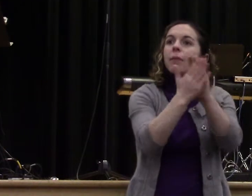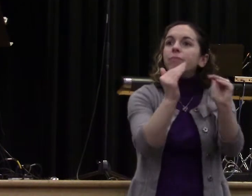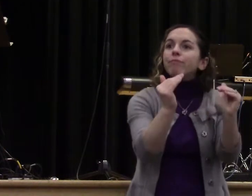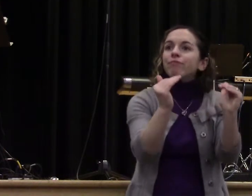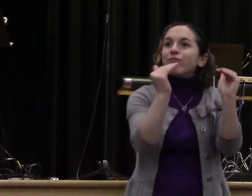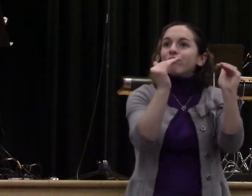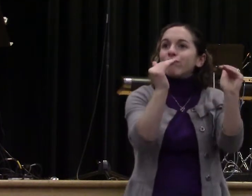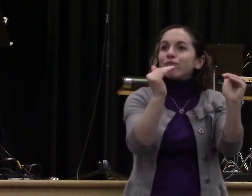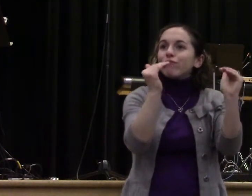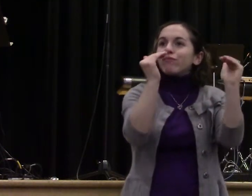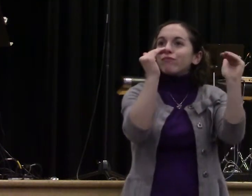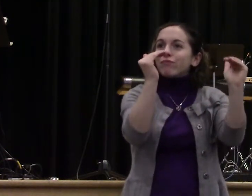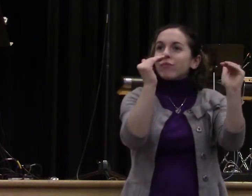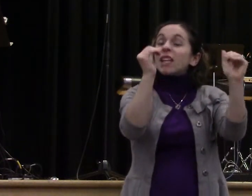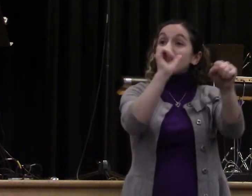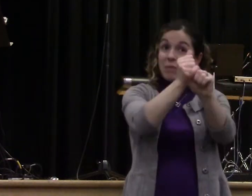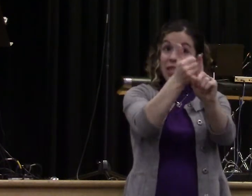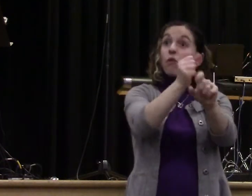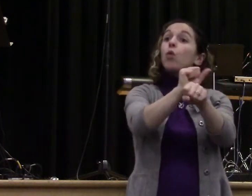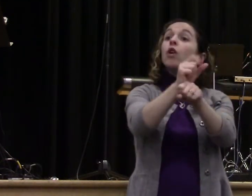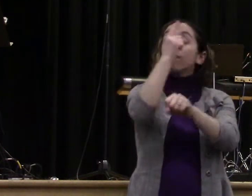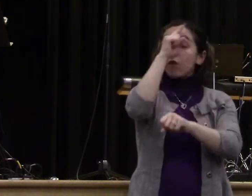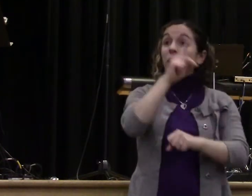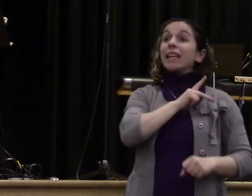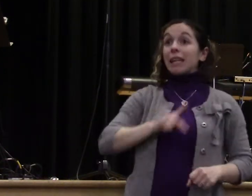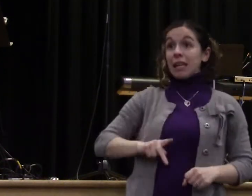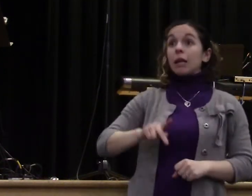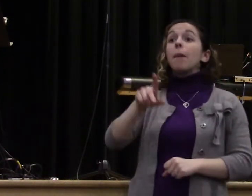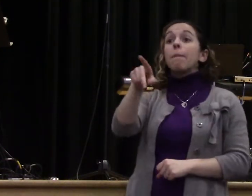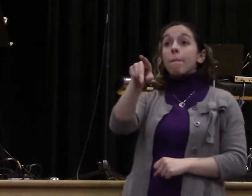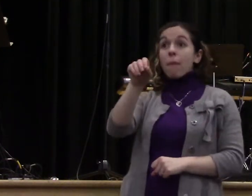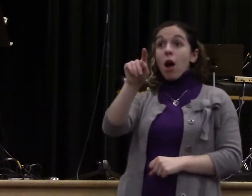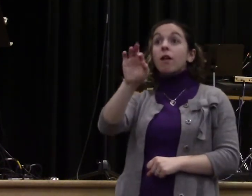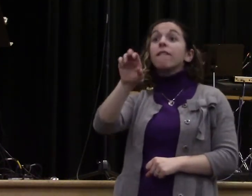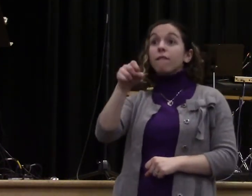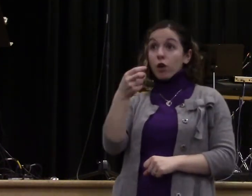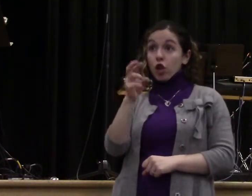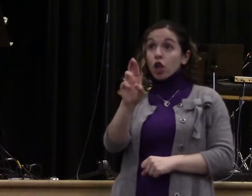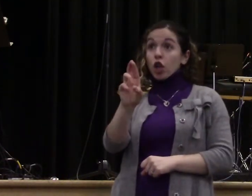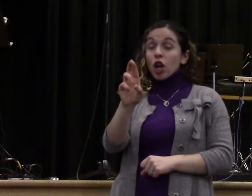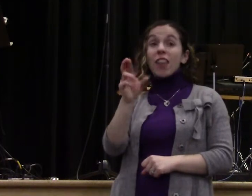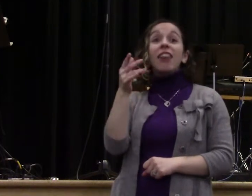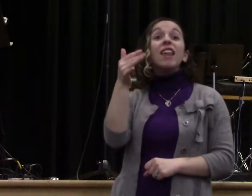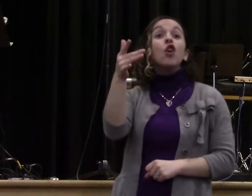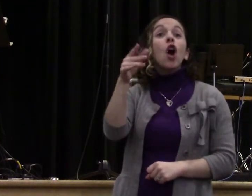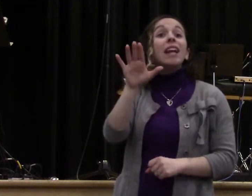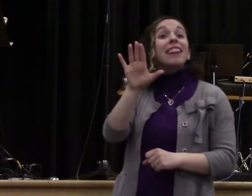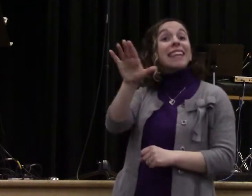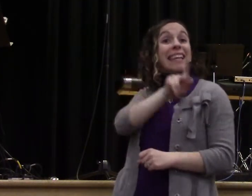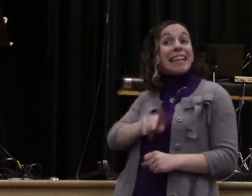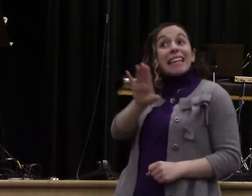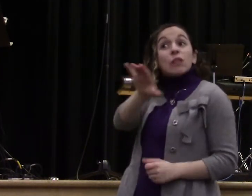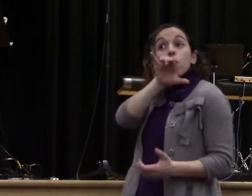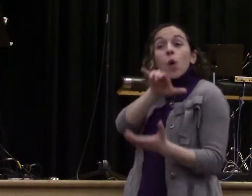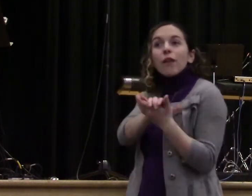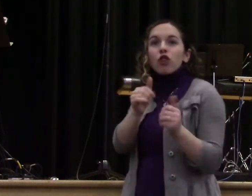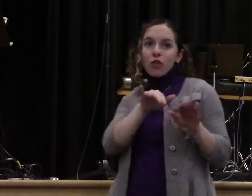comes out of the mess. Characters born out of messy life. Is there an amen in the house? Does anybody understand what I'm talking about here?